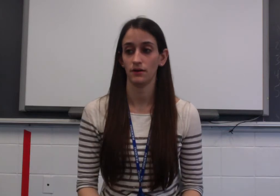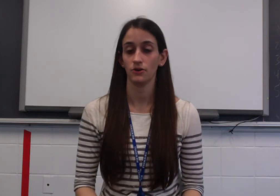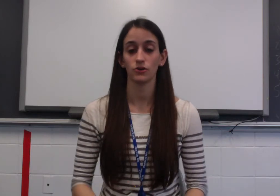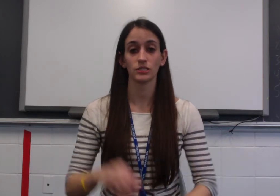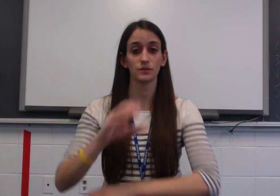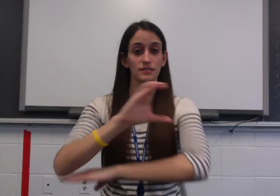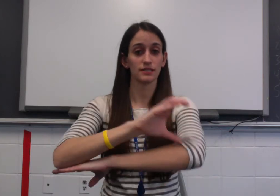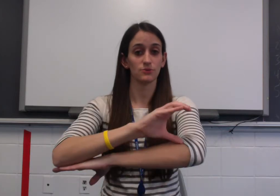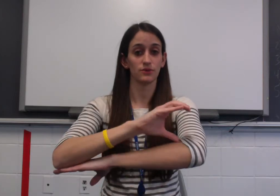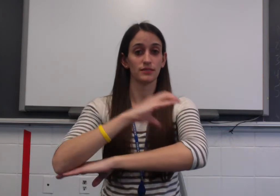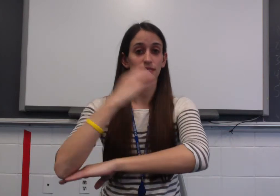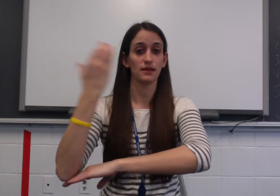Christmas is with a C.